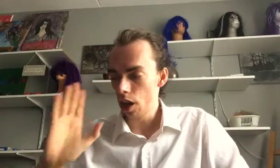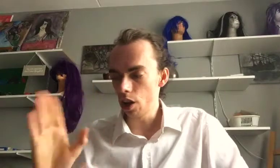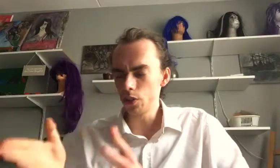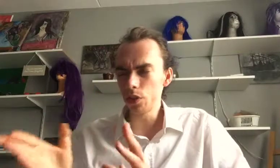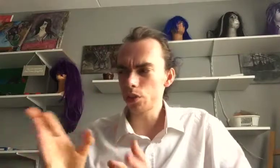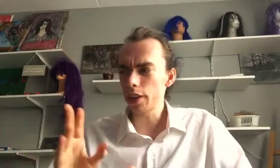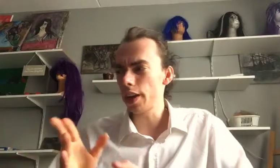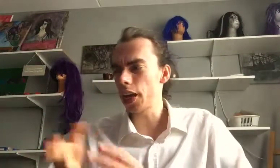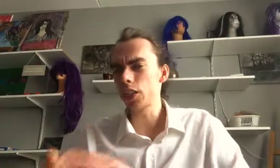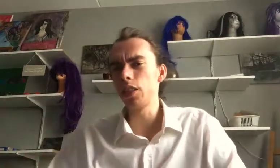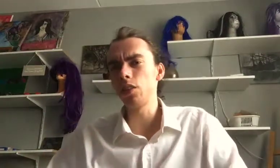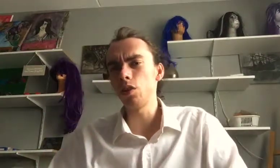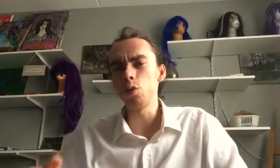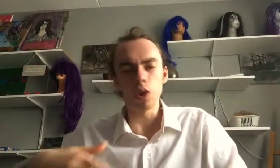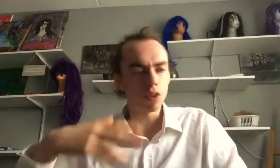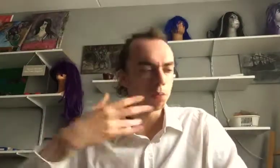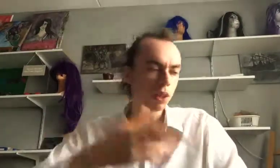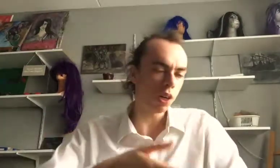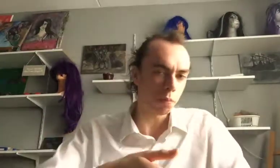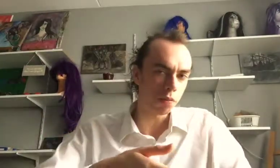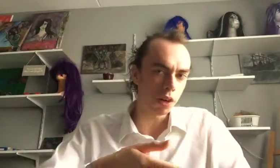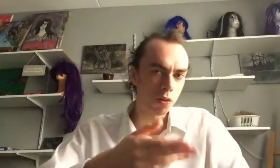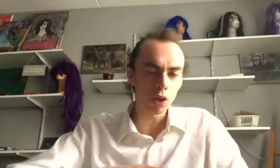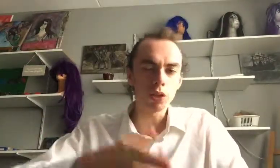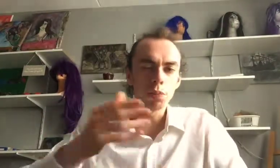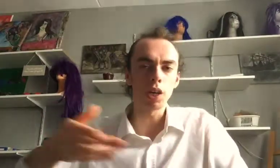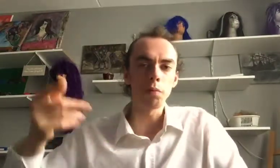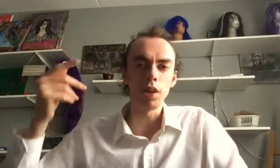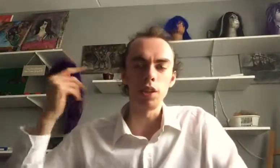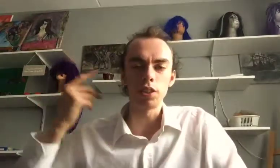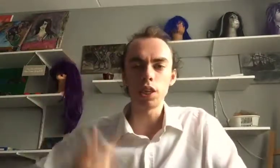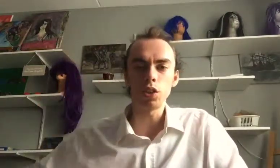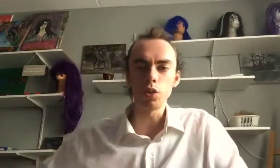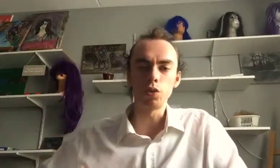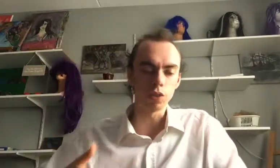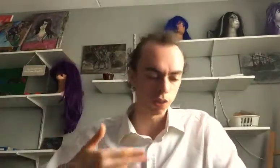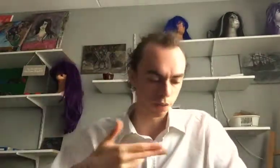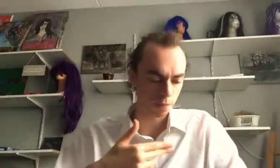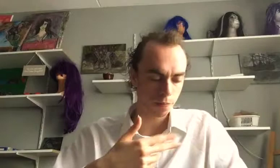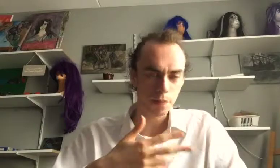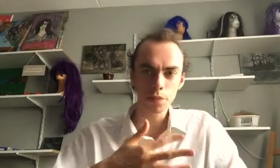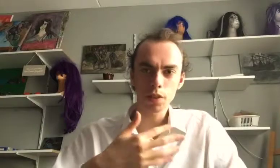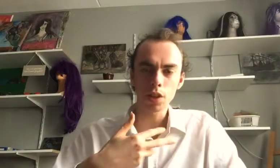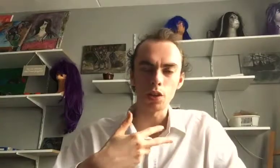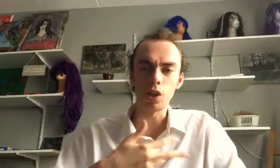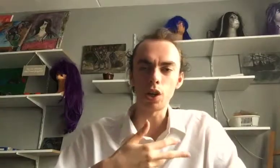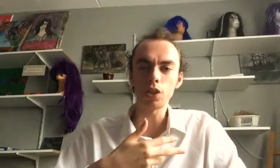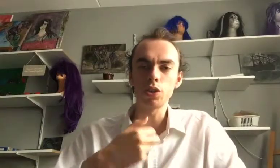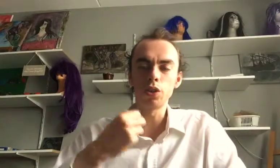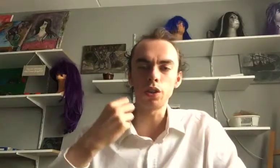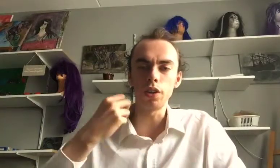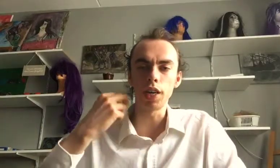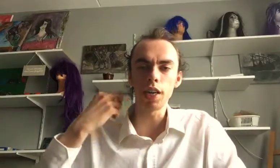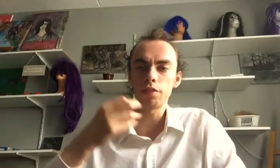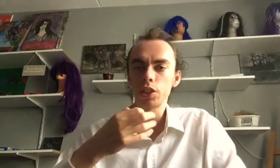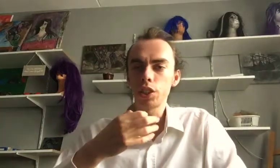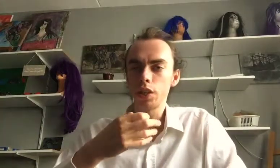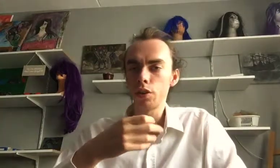not actually know if it become, want to become a cell of a heart or a liver cell